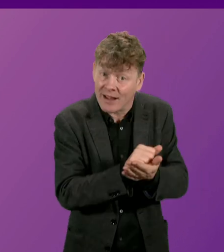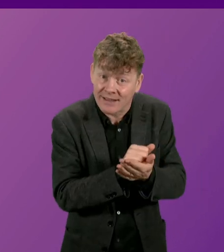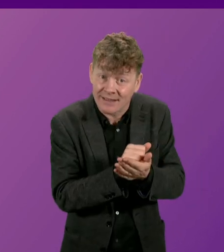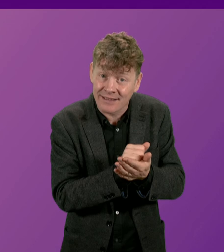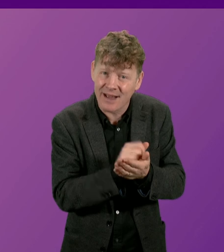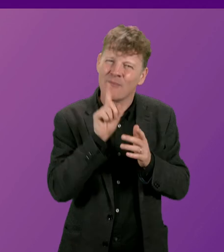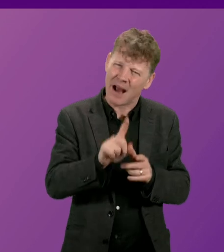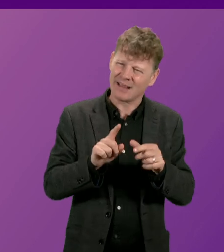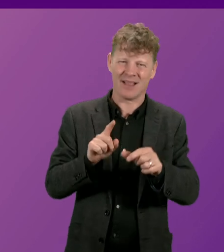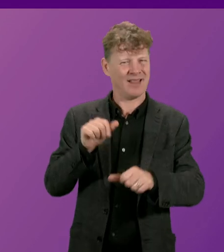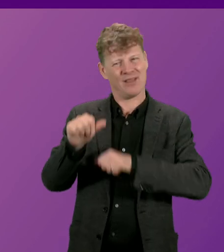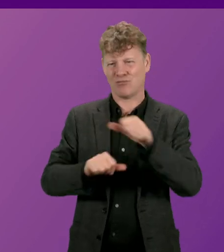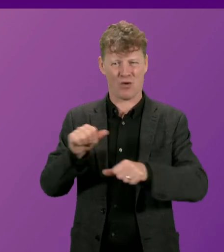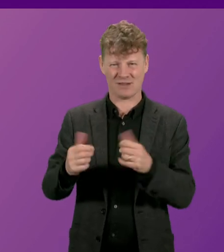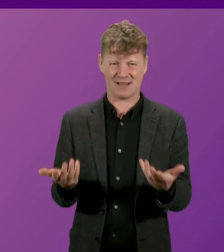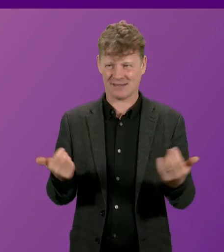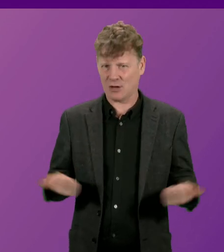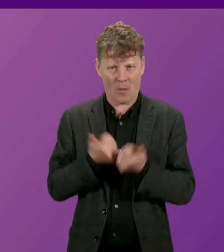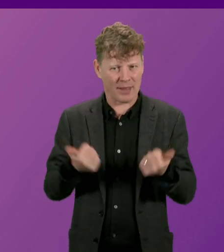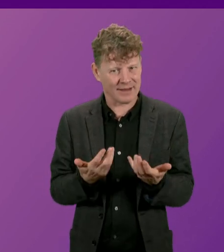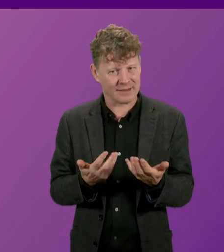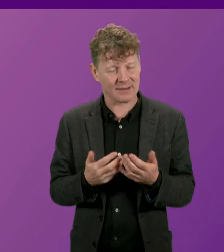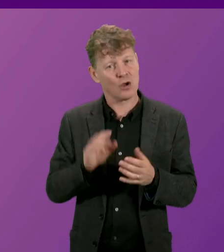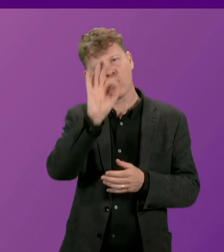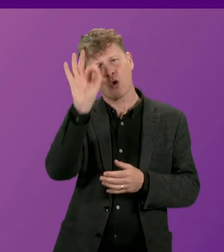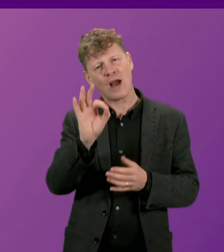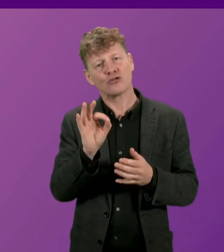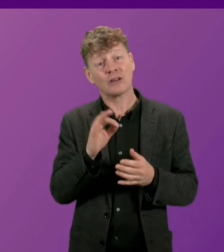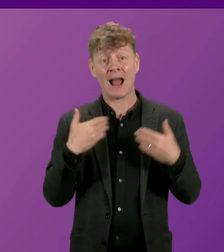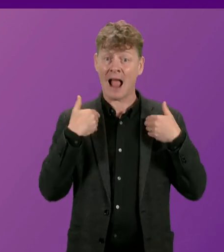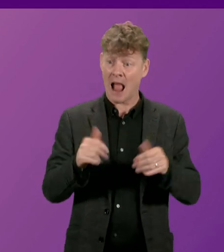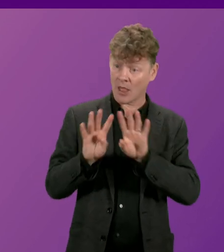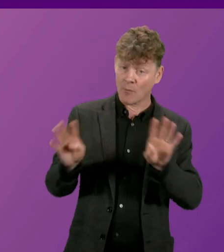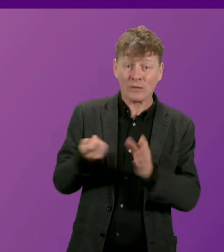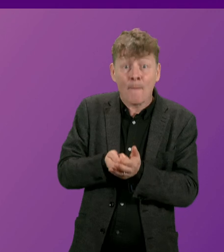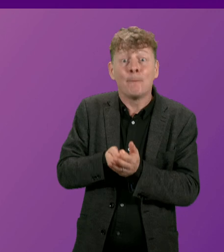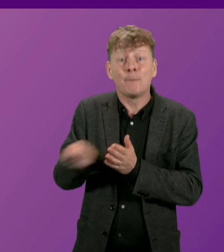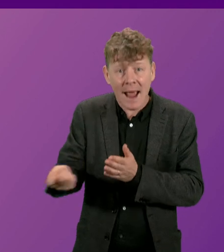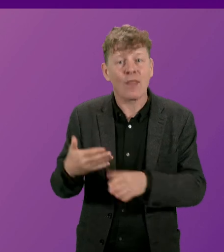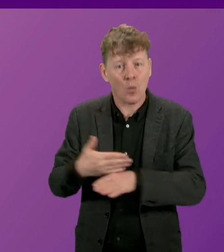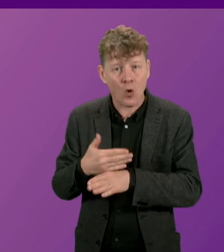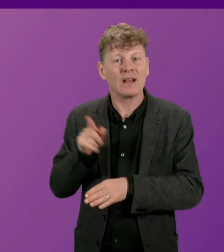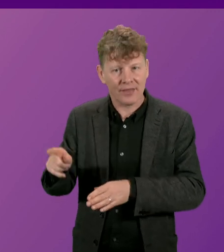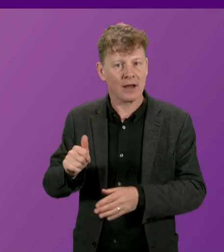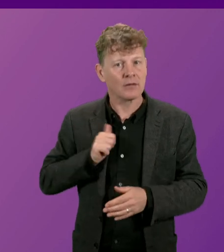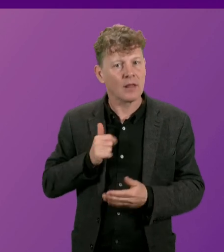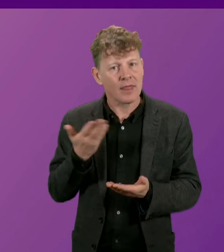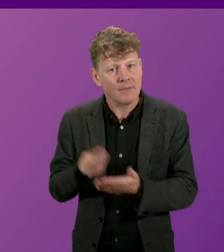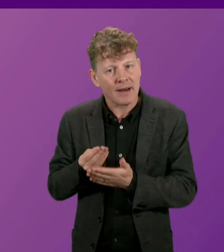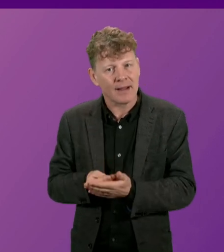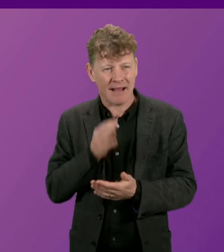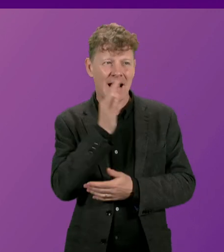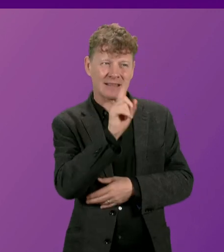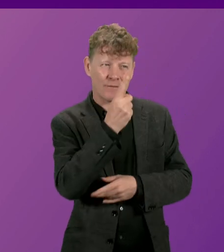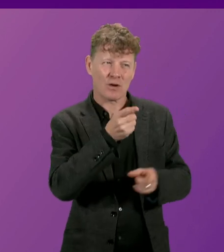but that process is long since complete. The question now is whether the Health Board pay the workers the money they are due. But can I ask the First